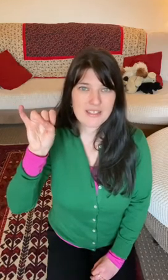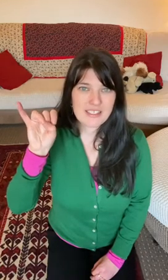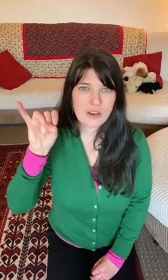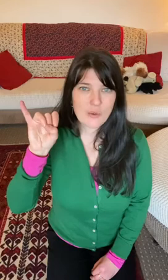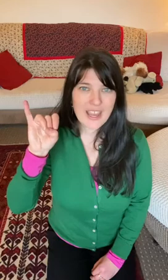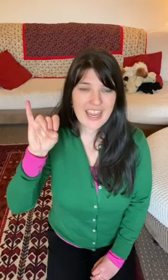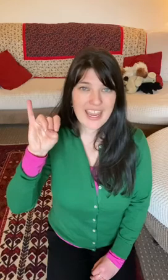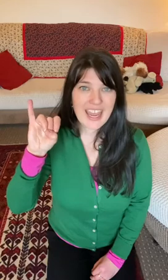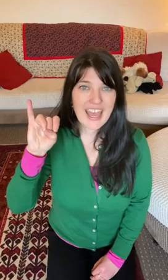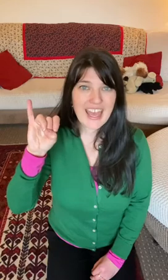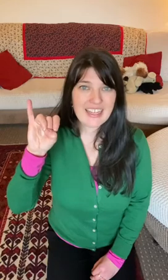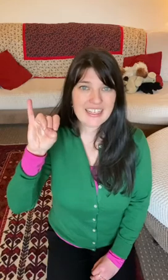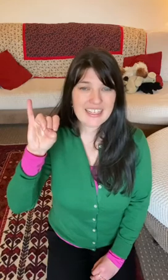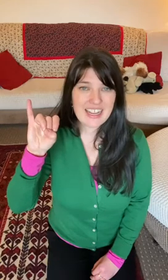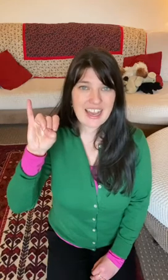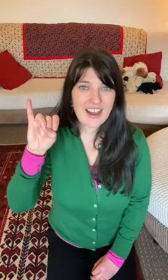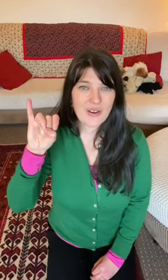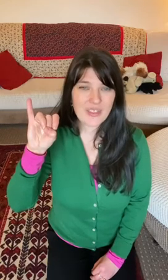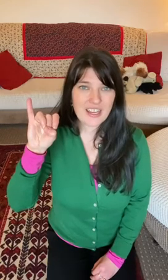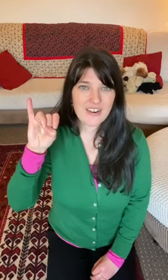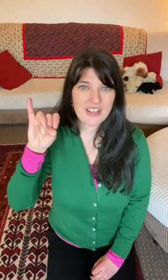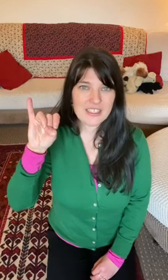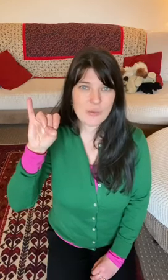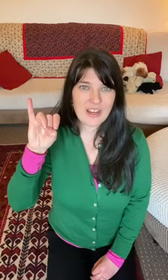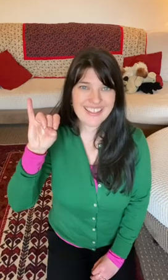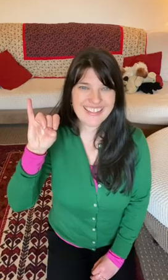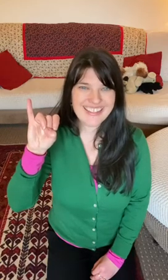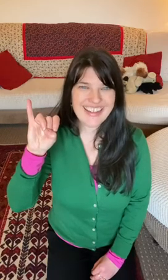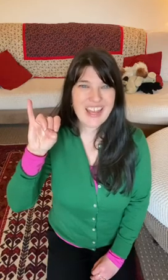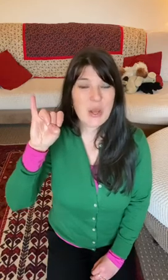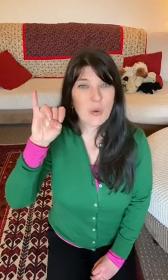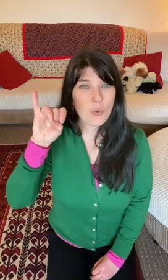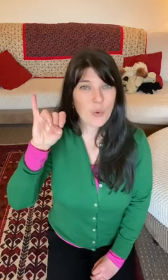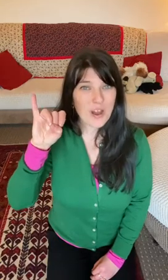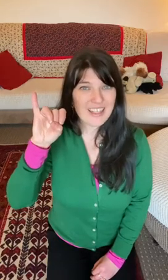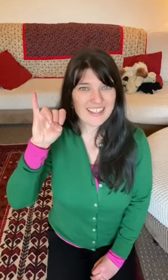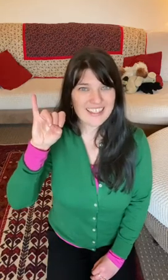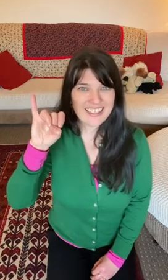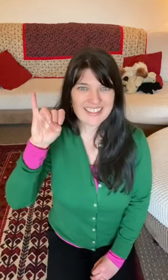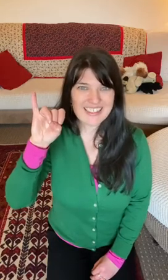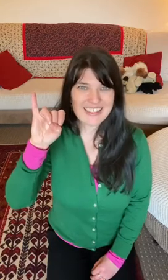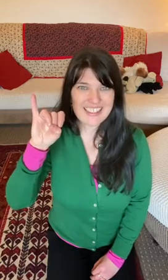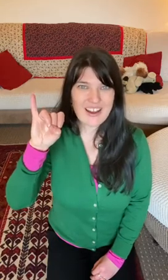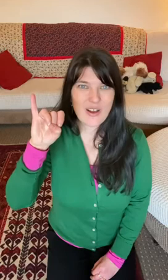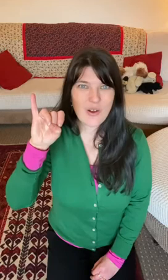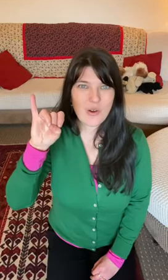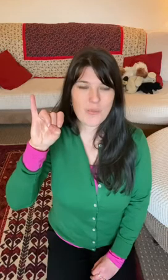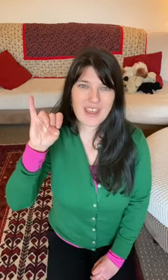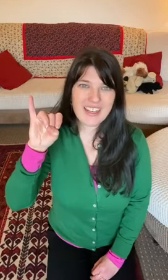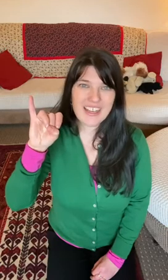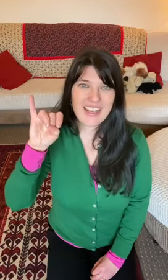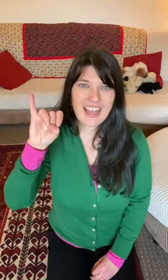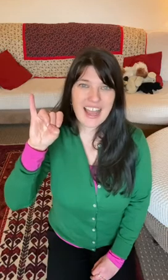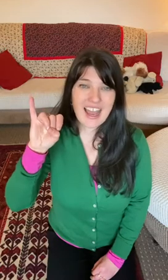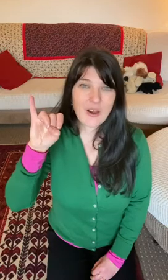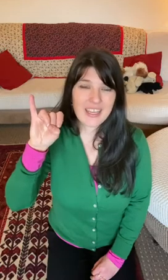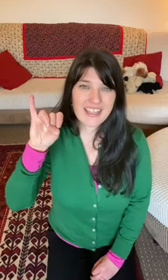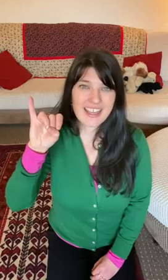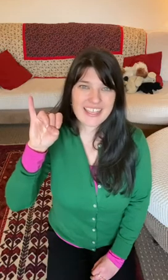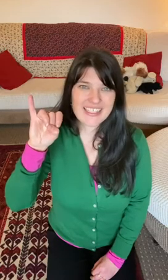away and now there is one. One little snowman. One How he likes to